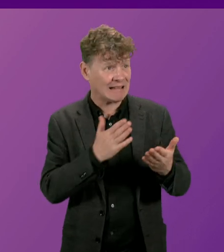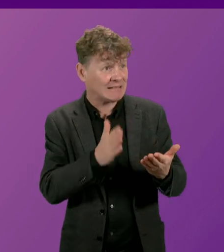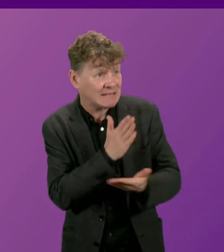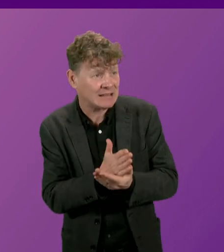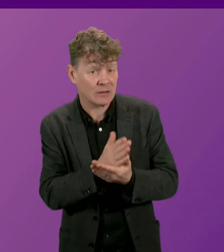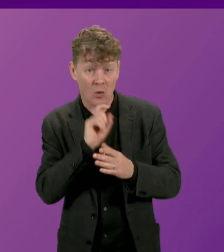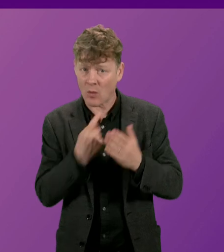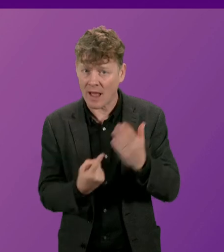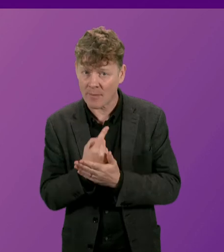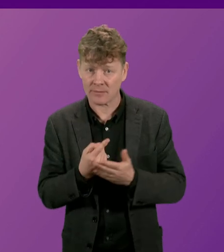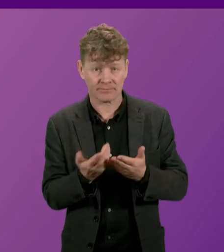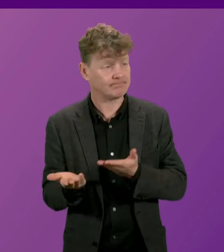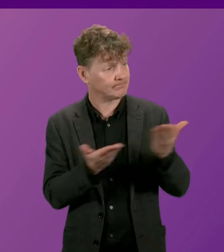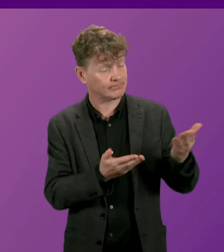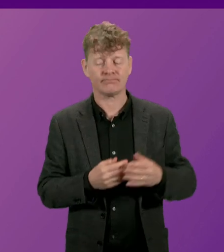happen?